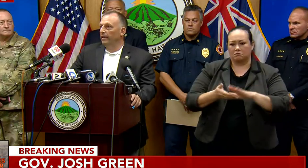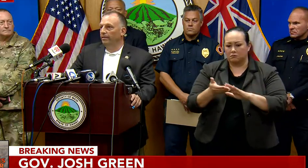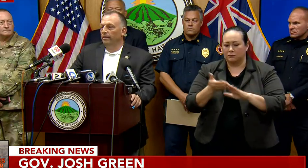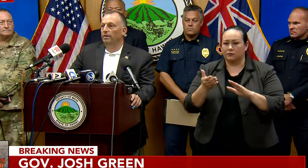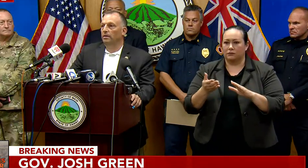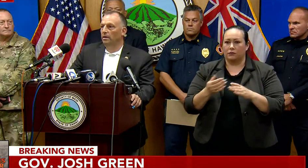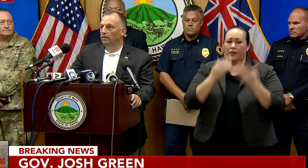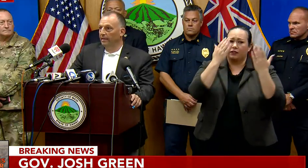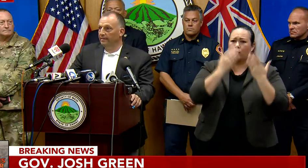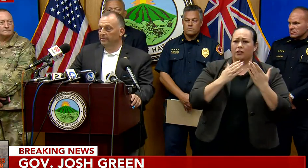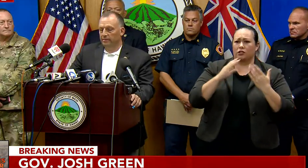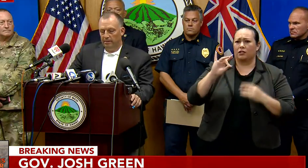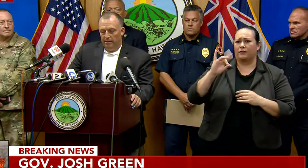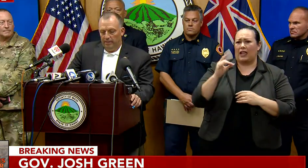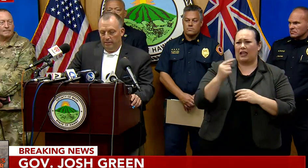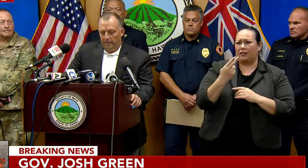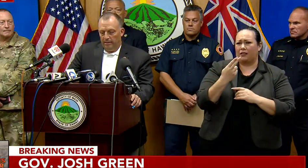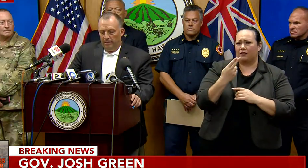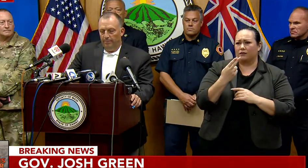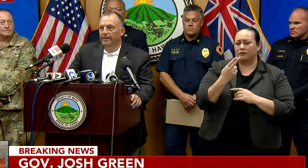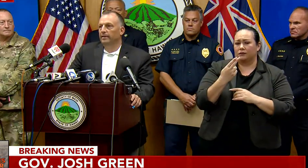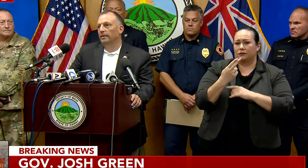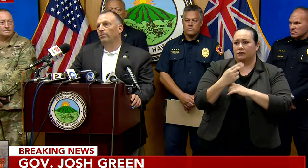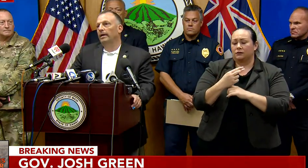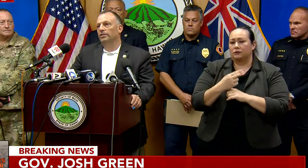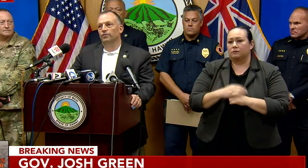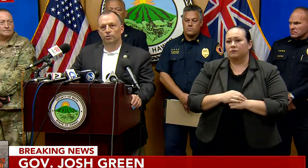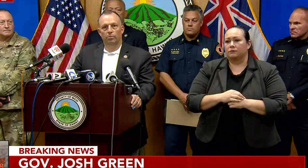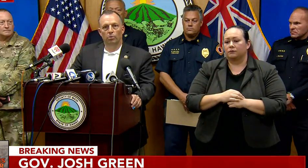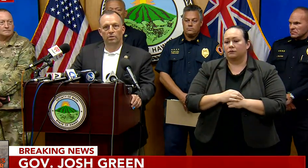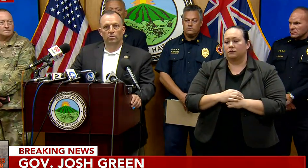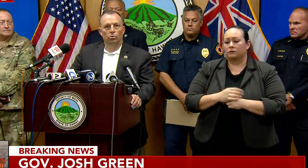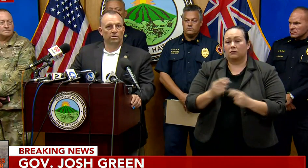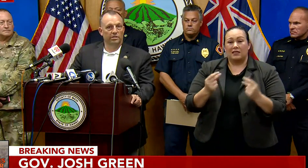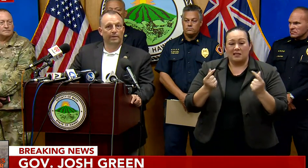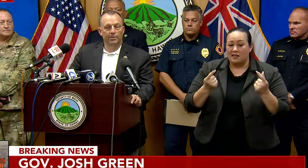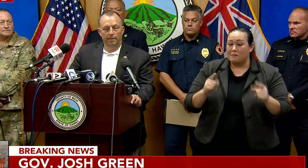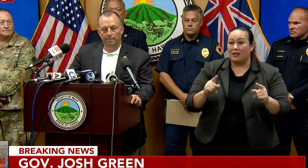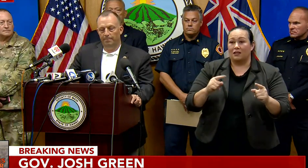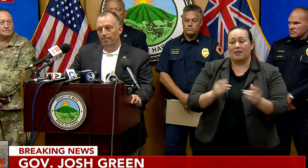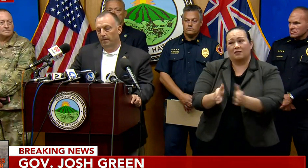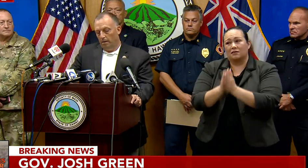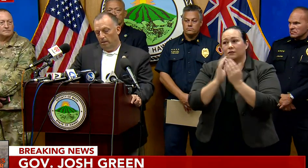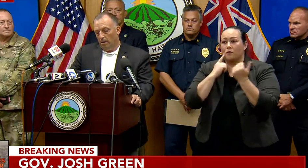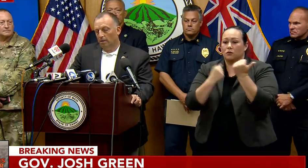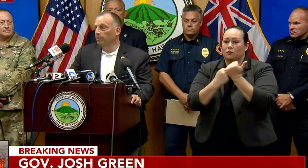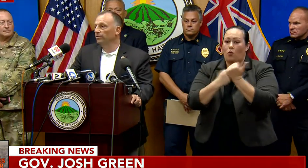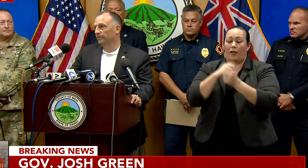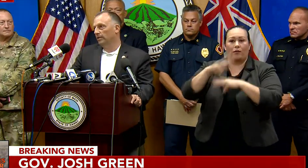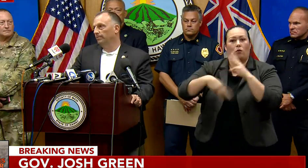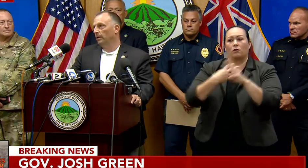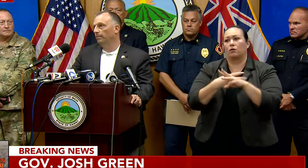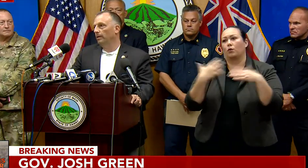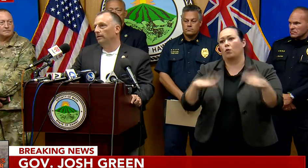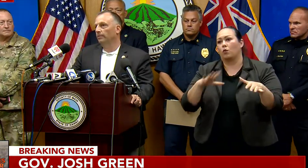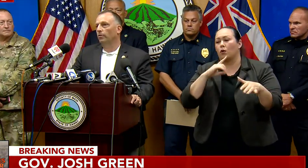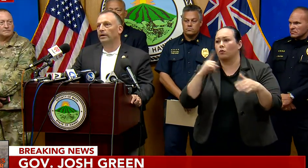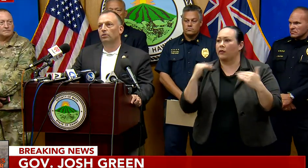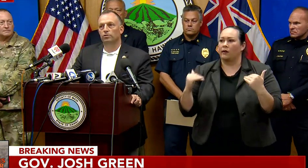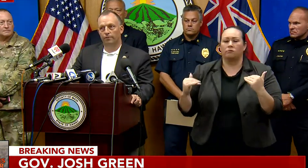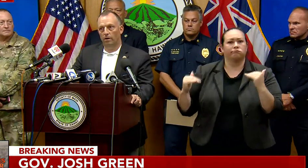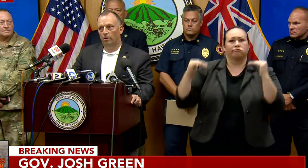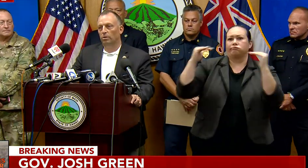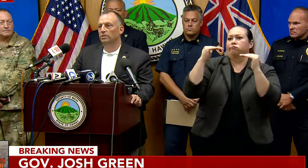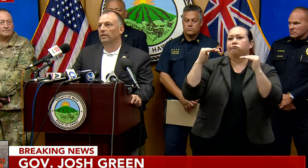occurred on the 8th late. Immediately, we asked for support, and the world has stepped up. Our communities have stepped up. And